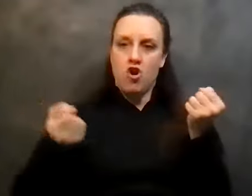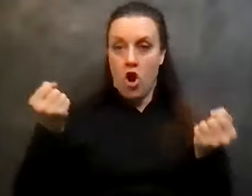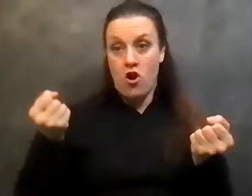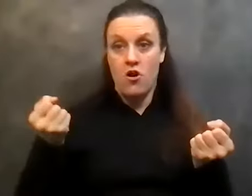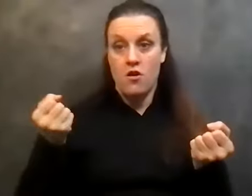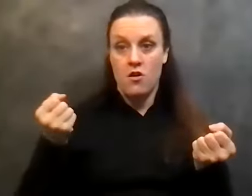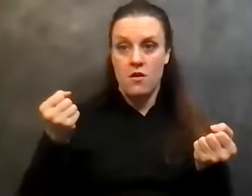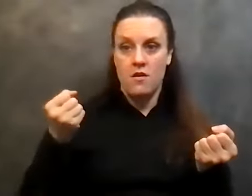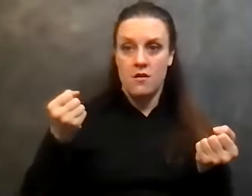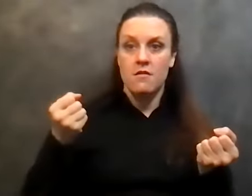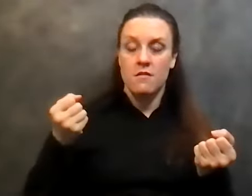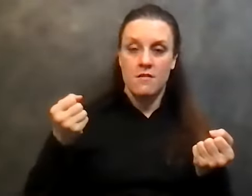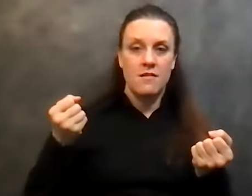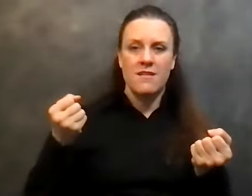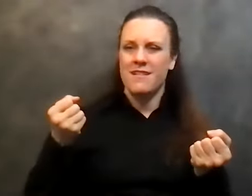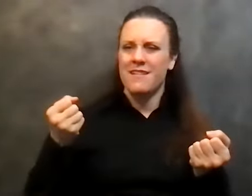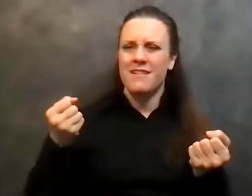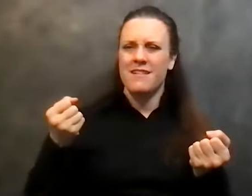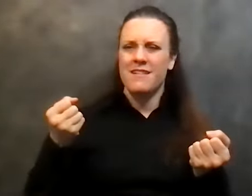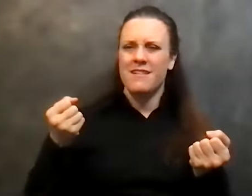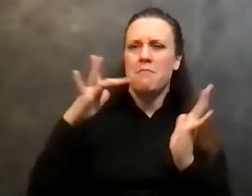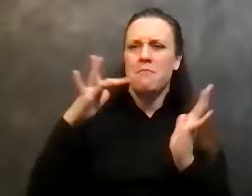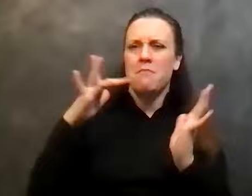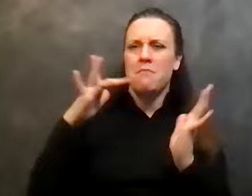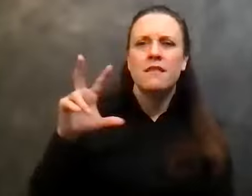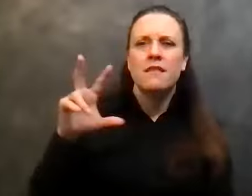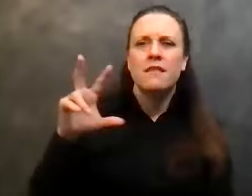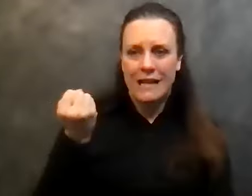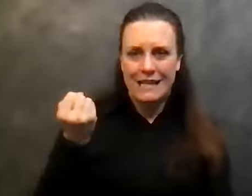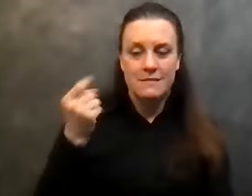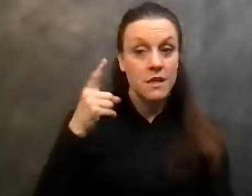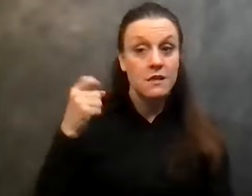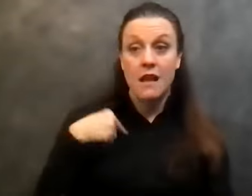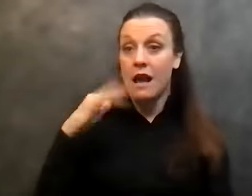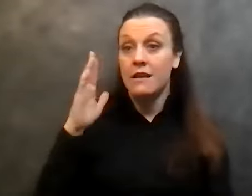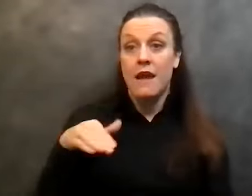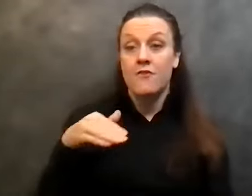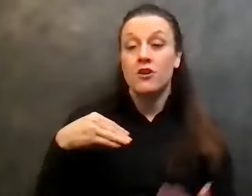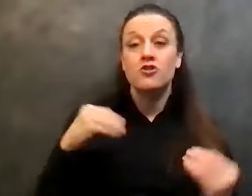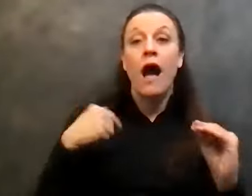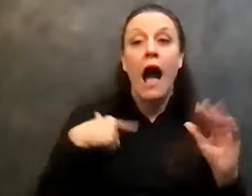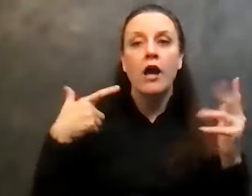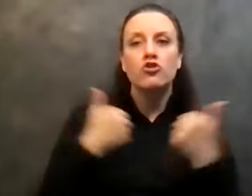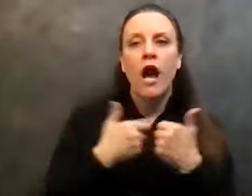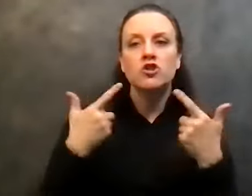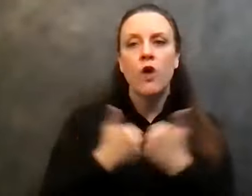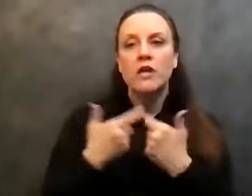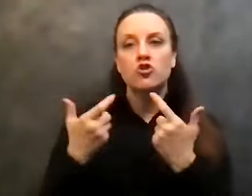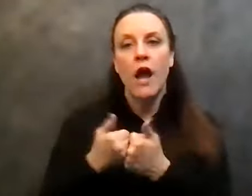it finally came to that, you know, in my mid thirties, uh, because I never sold the car. I handed the title to the junk man, you know,